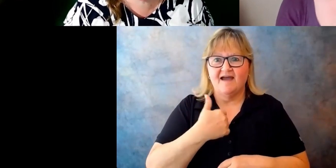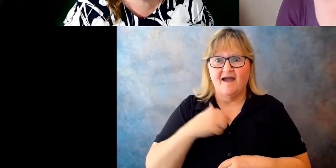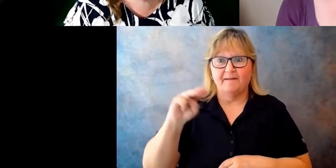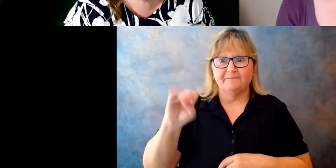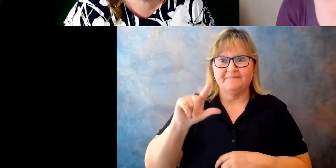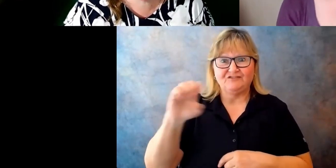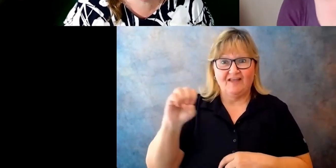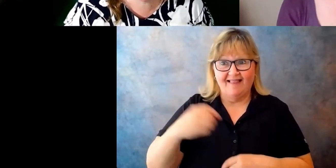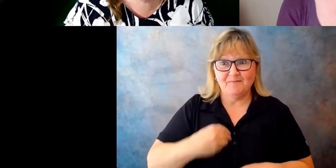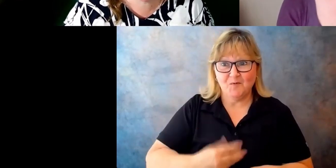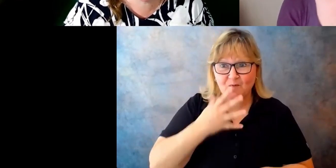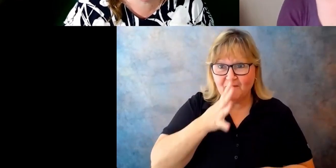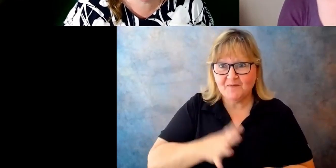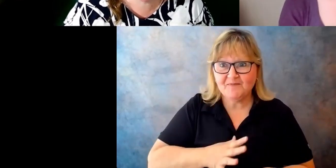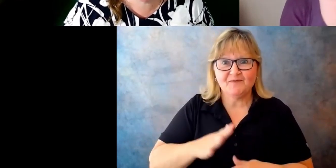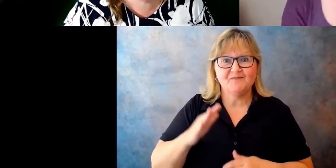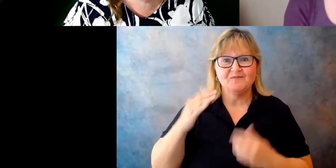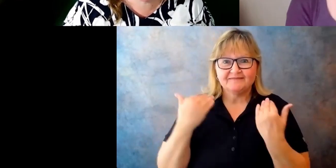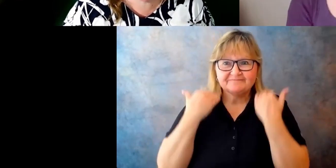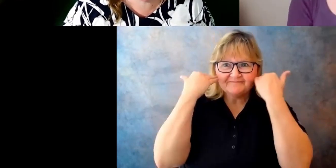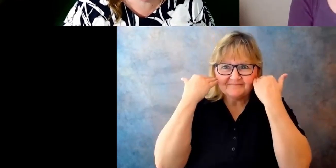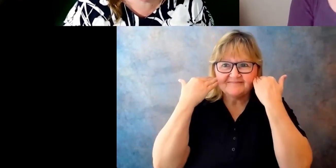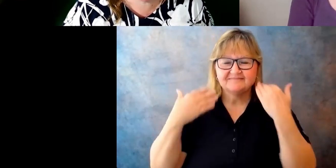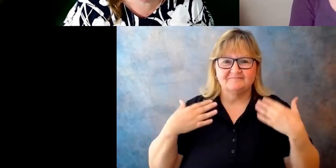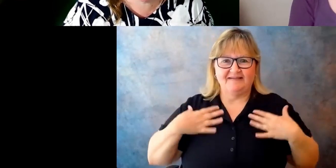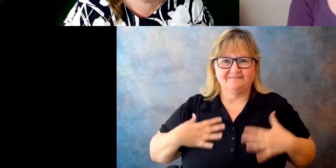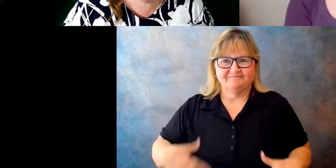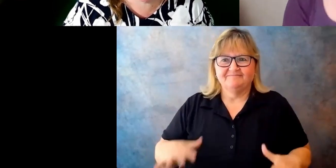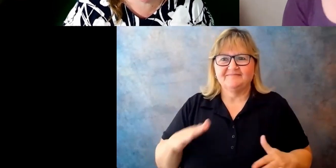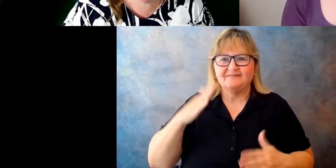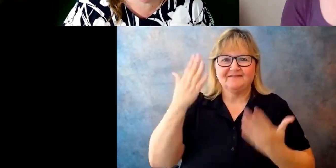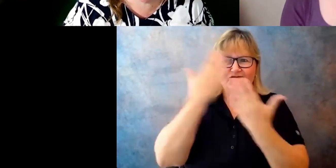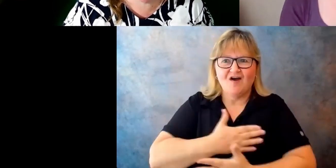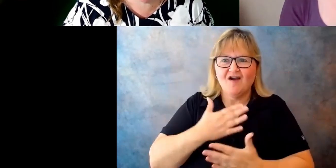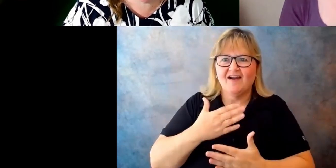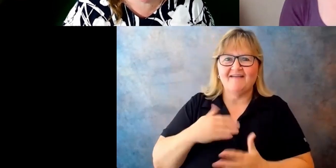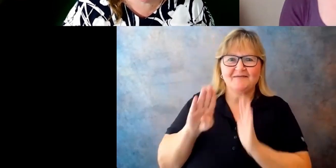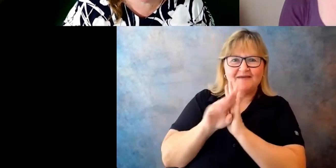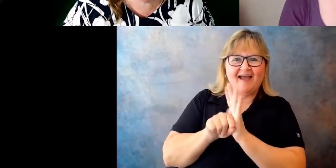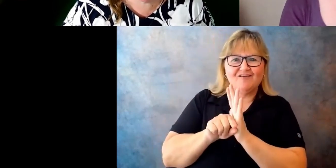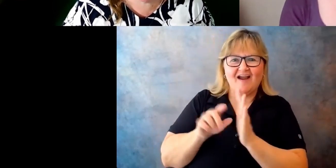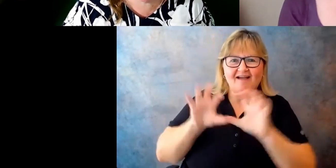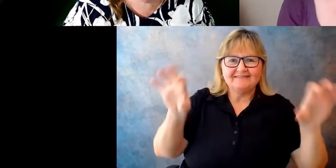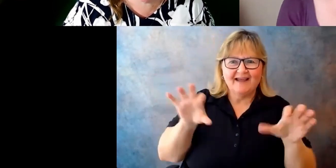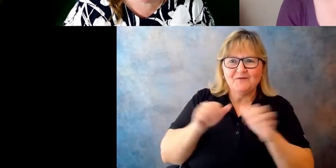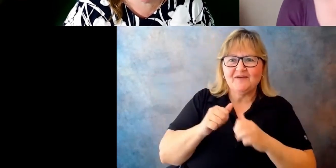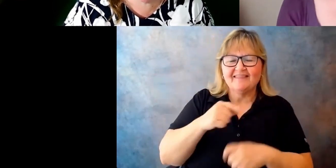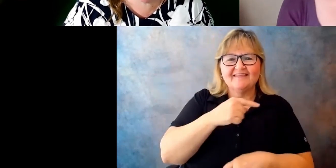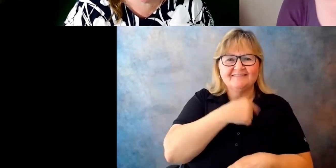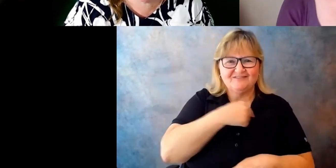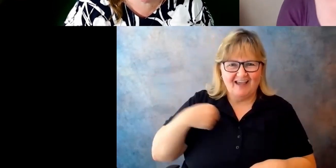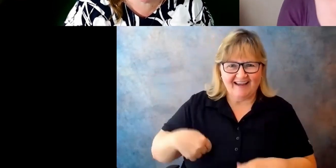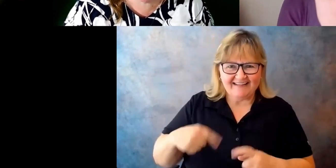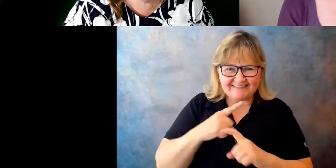woman with short, dark hair. My sweater is dark and I'm seated in front of a background decorated with Chinese written characters.